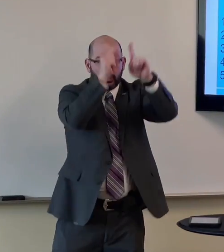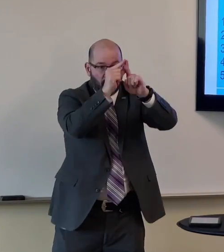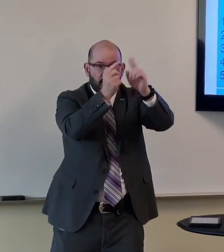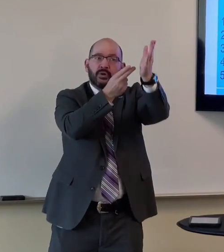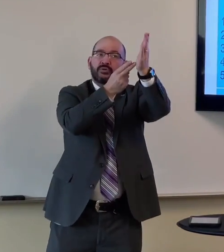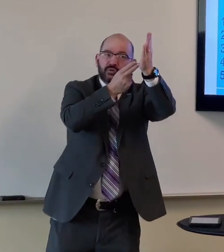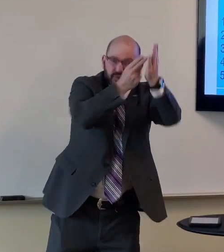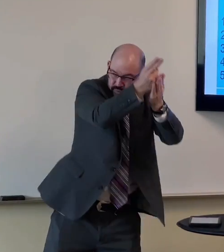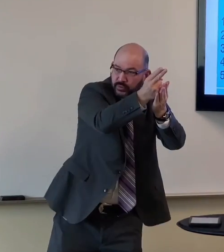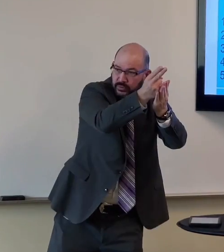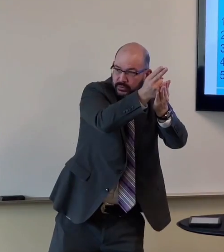His word is true.